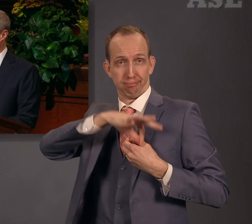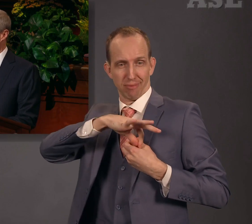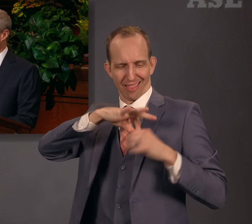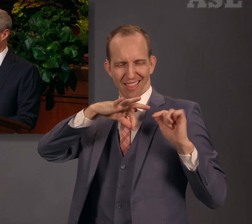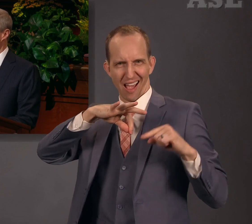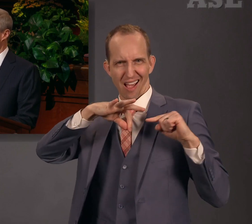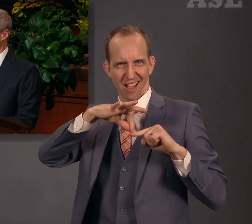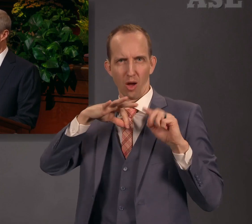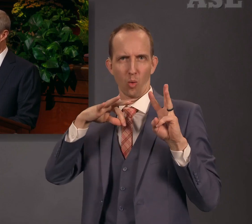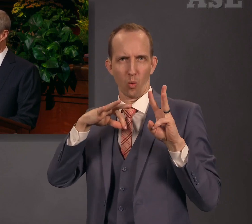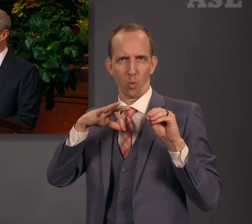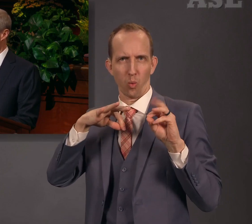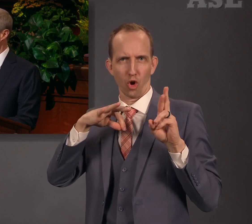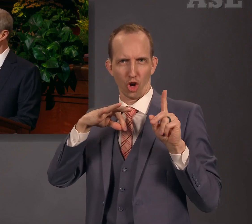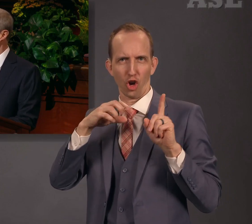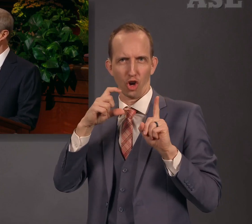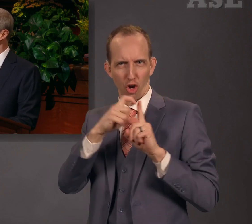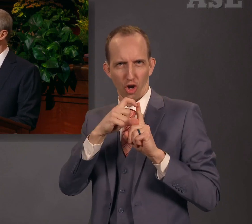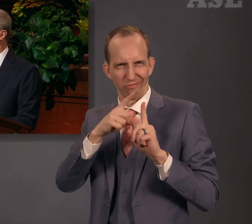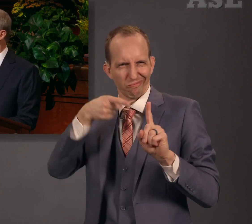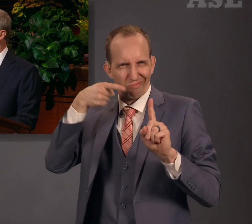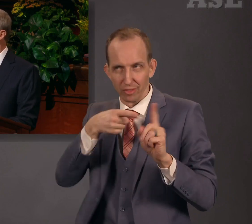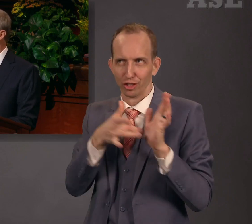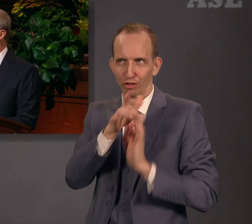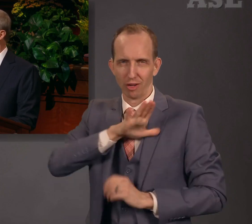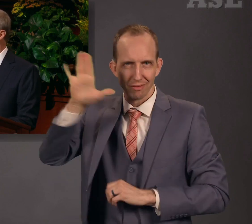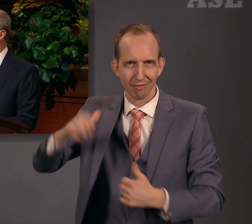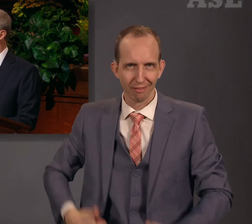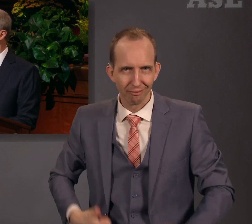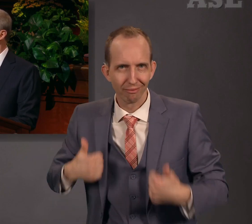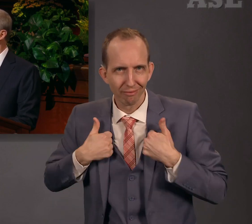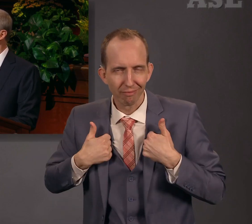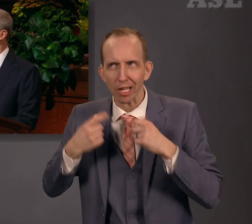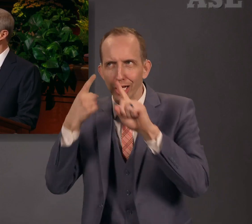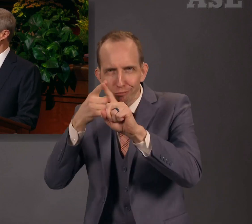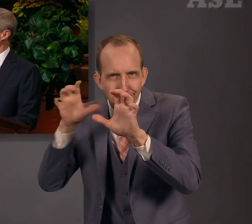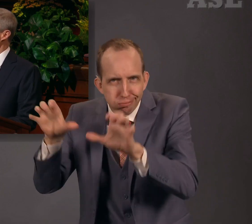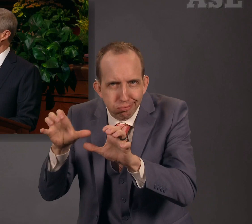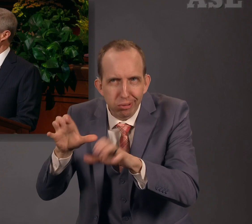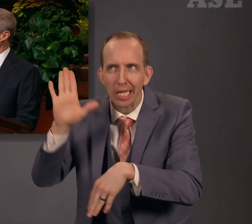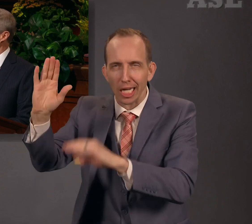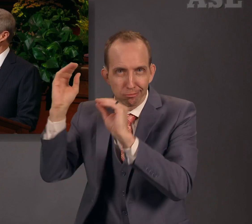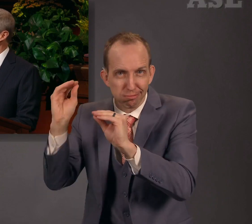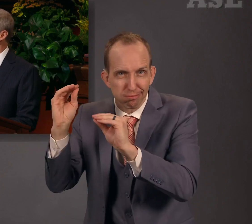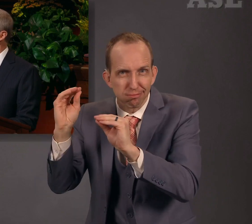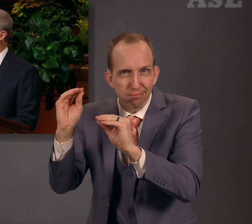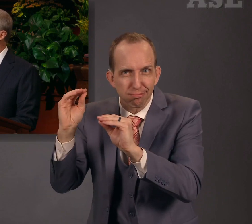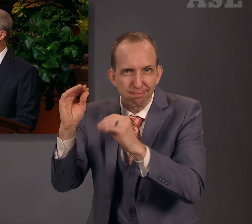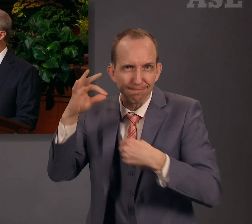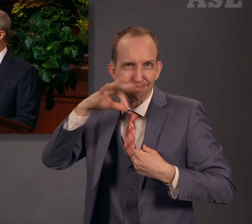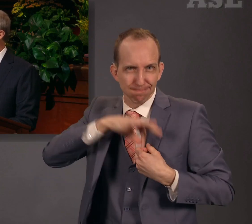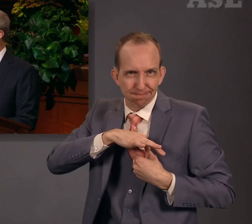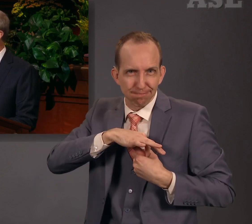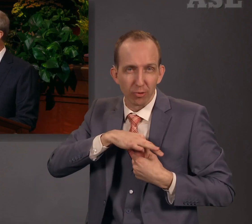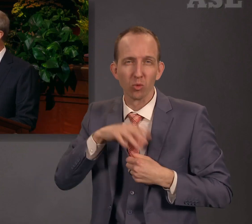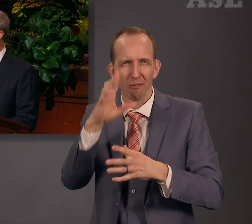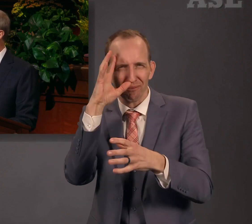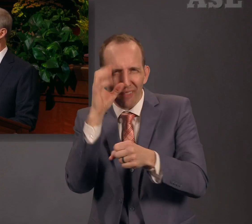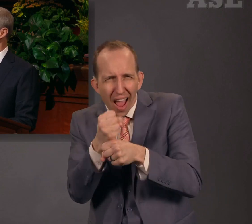even the life, mission, and doctrine of Jesus Christ. And as the word is nourished by faith, it can